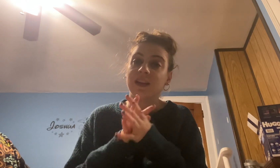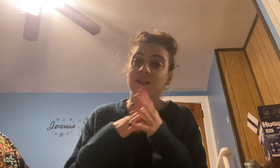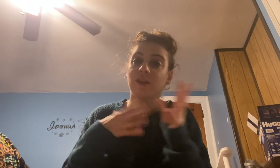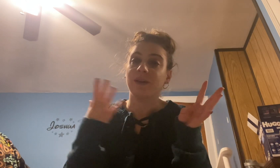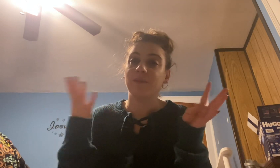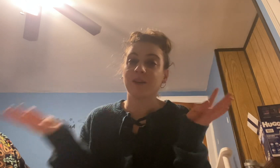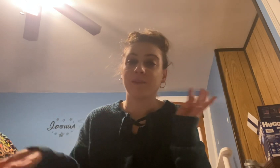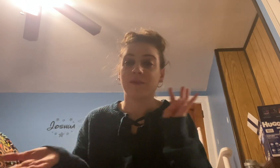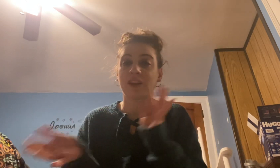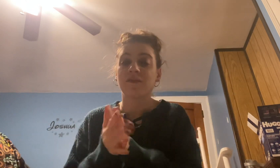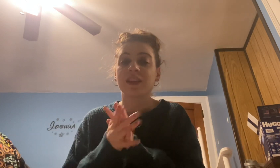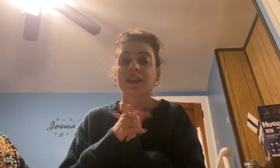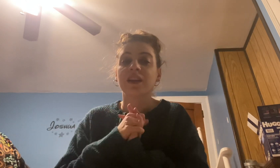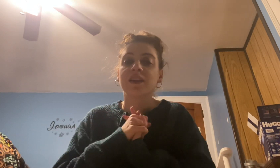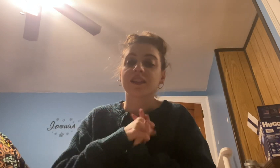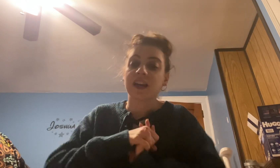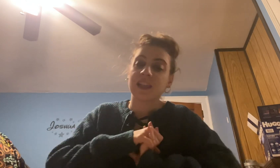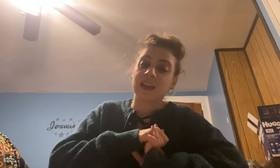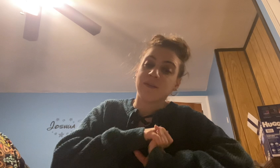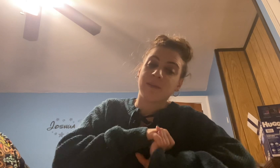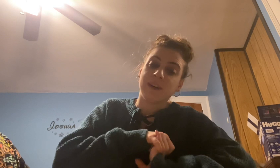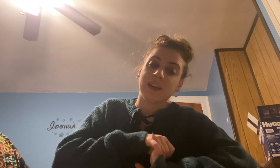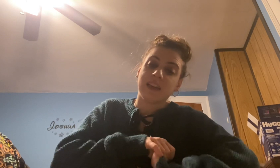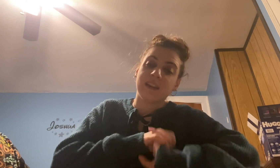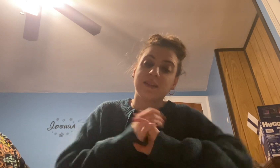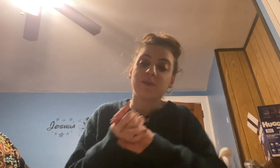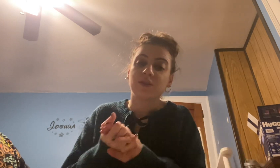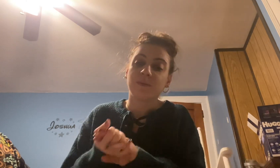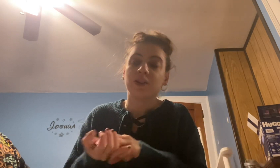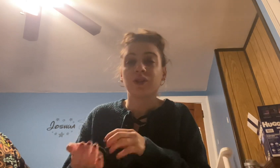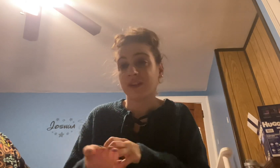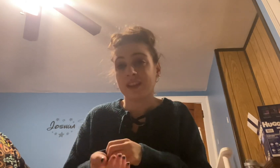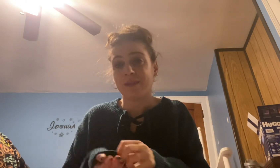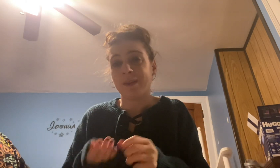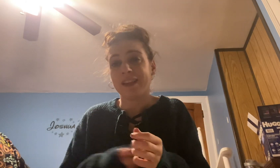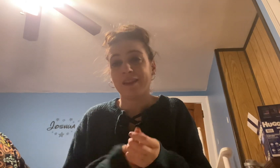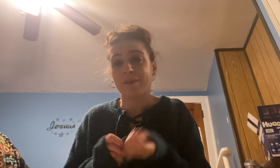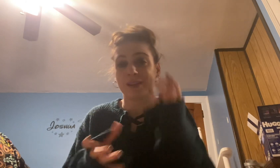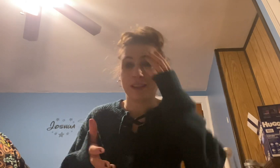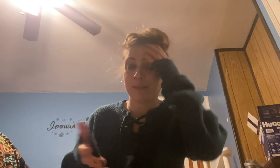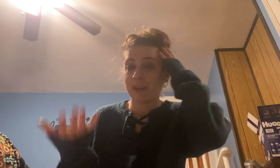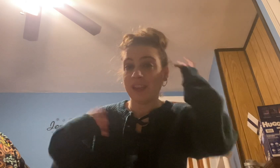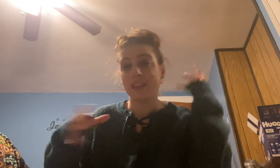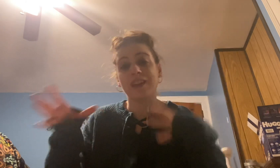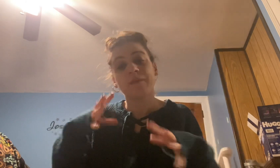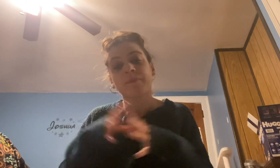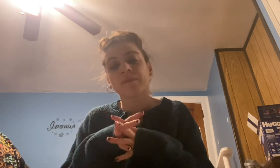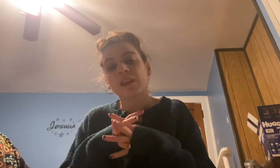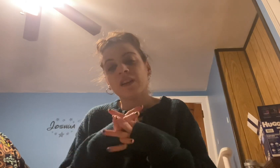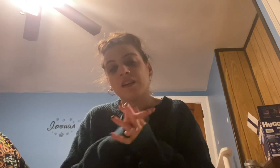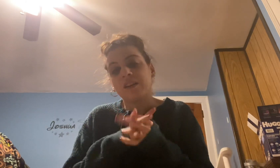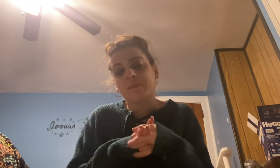It's all about a book about forgiveness. So I highly, highly recommend it. This was super short this week. There wasn't, like, many, like, um,